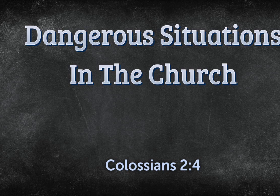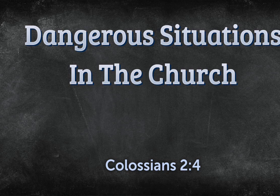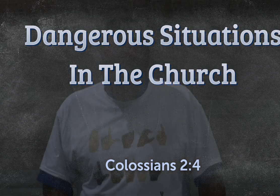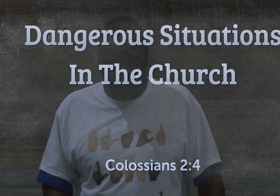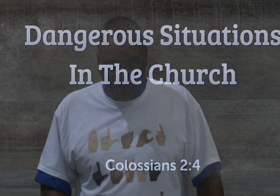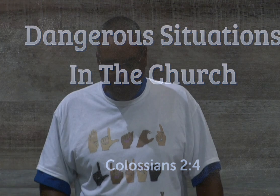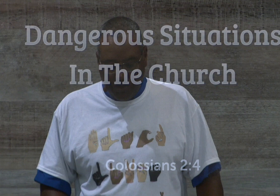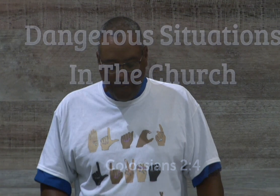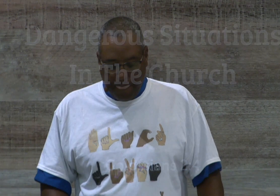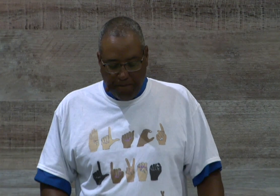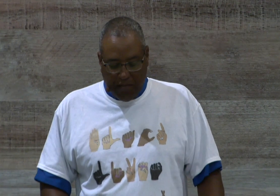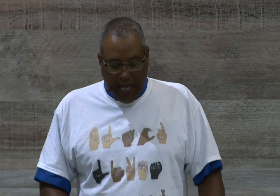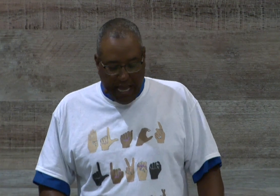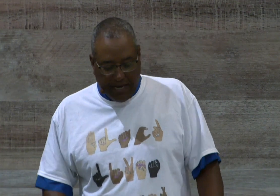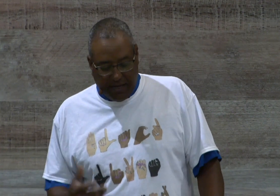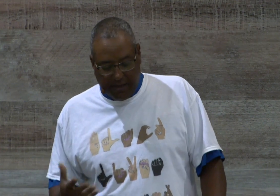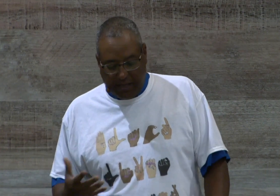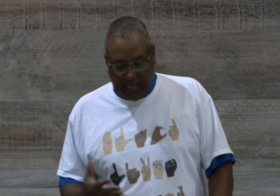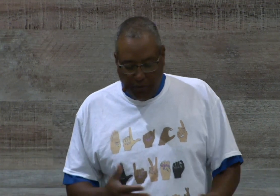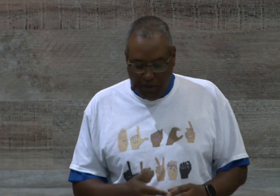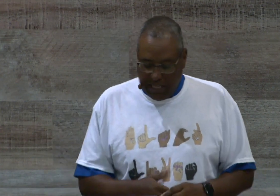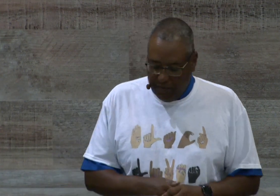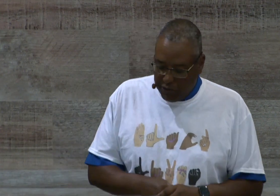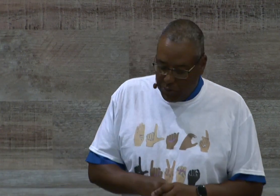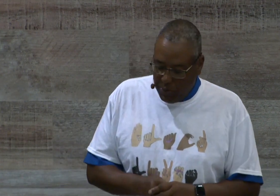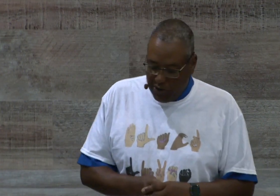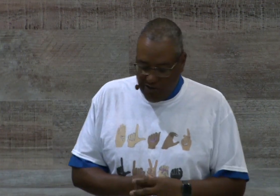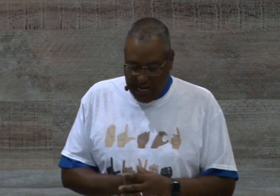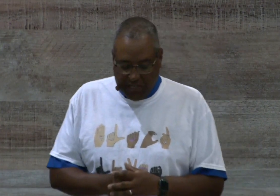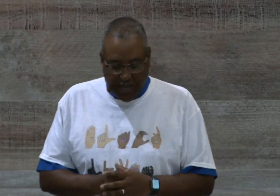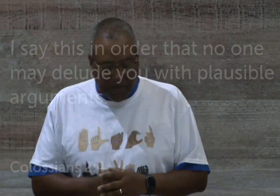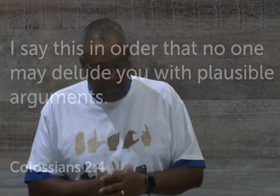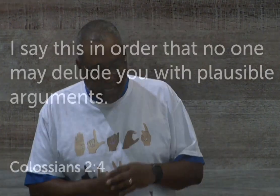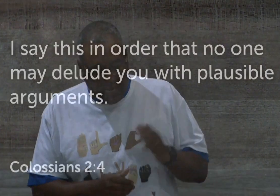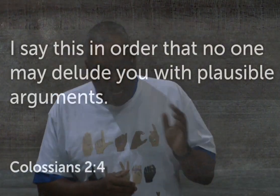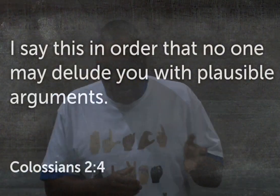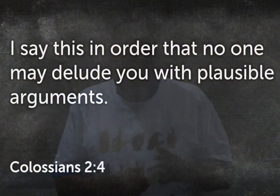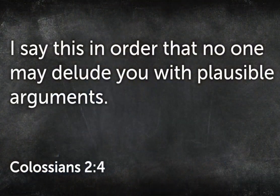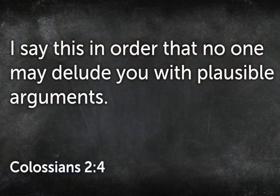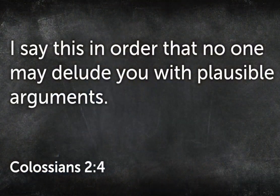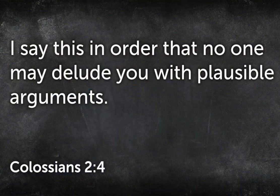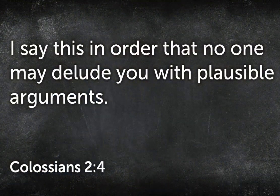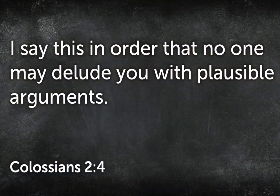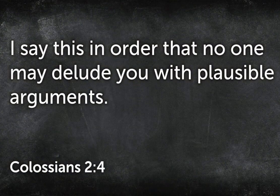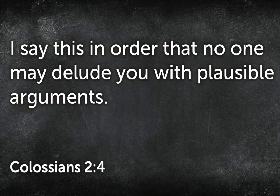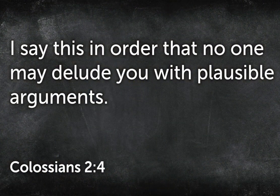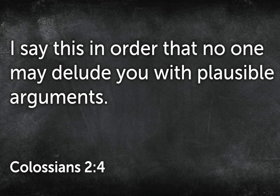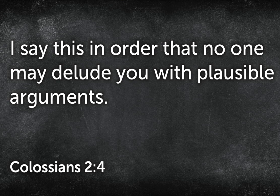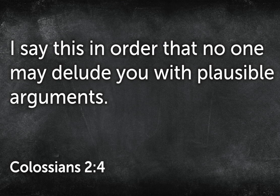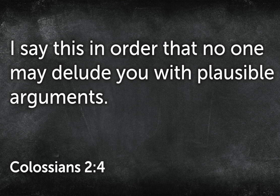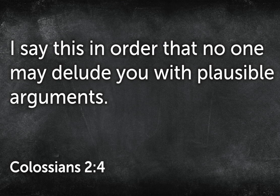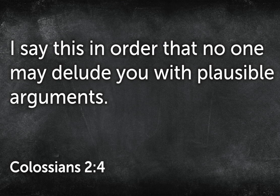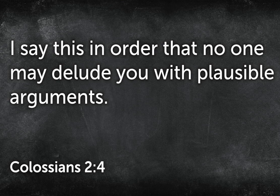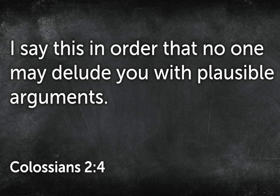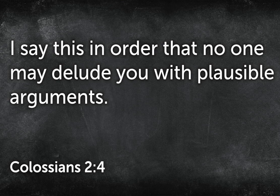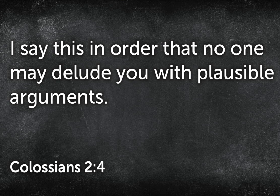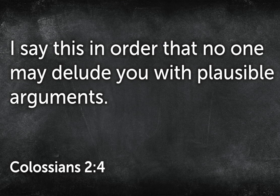church. And one of the key verses we want to raise up is, again, I say this in order that no one may delude you with